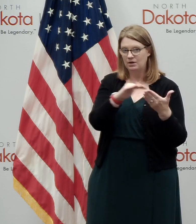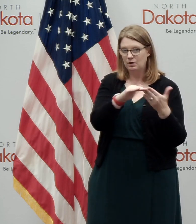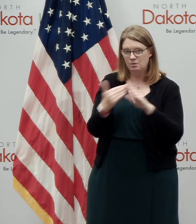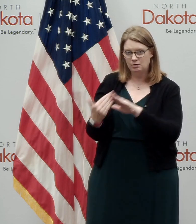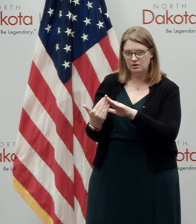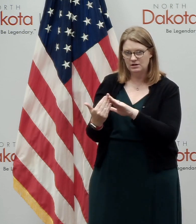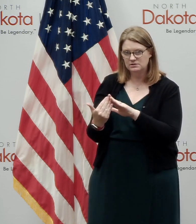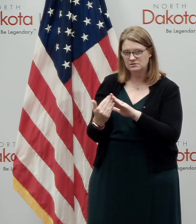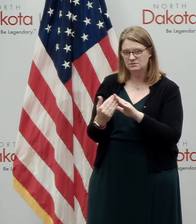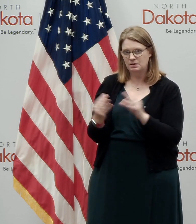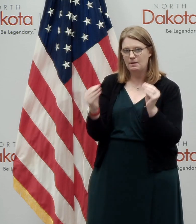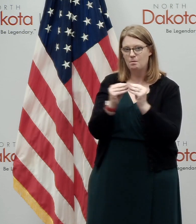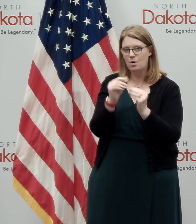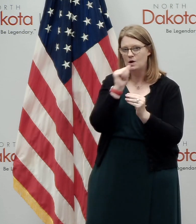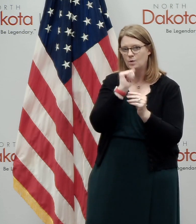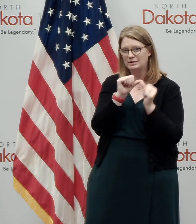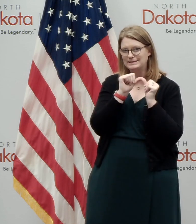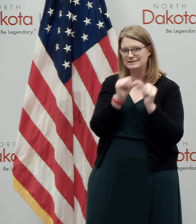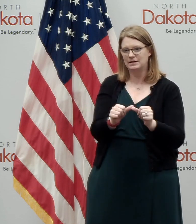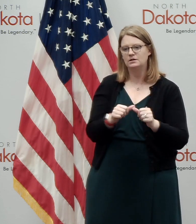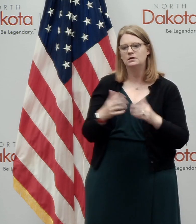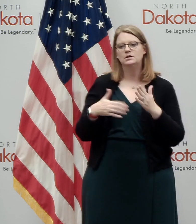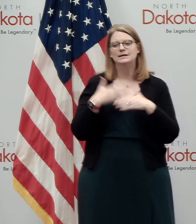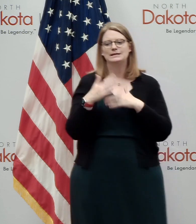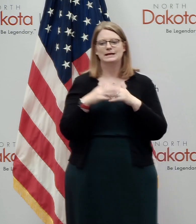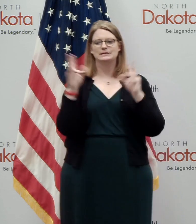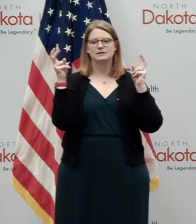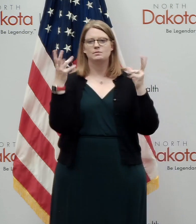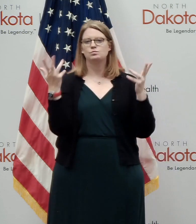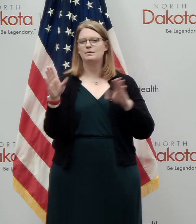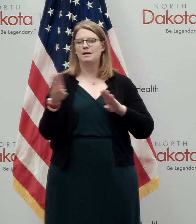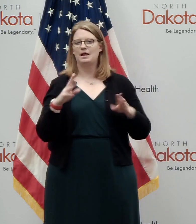resilient. The next, uh, is behavioral health update.